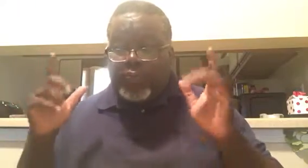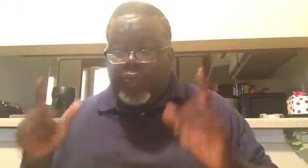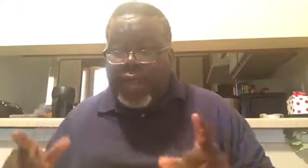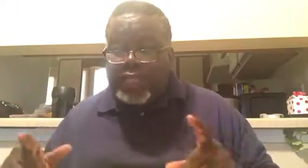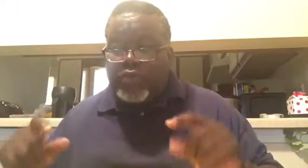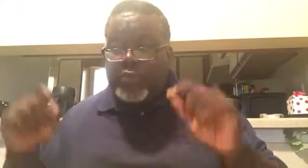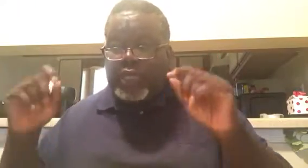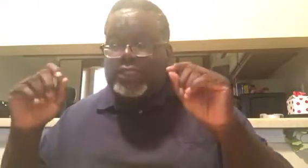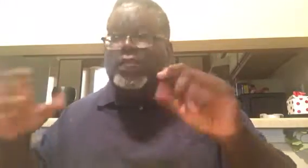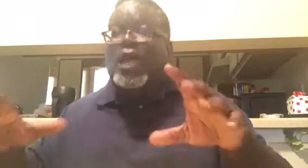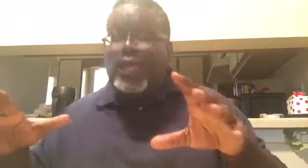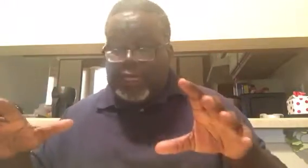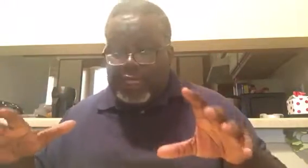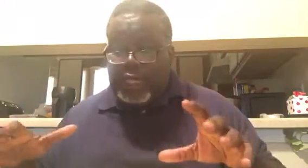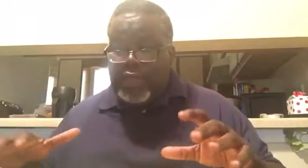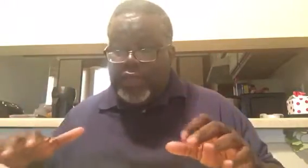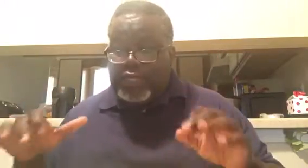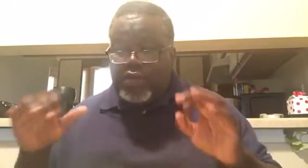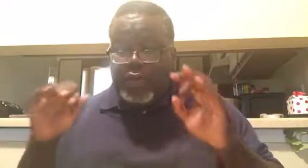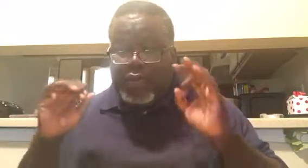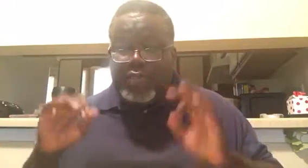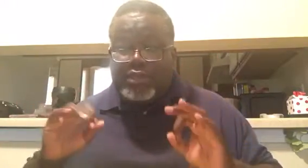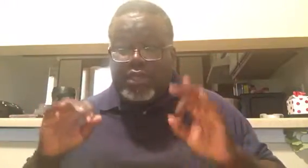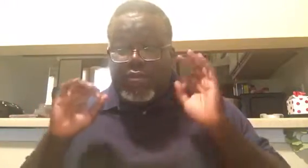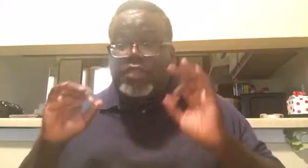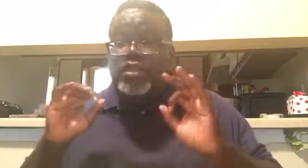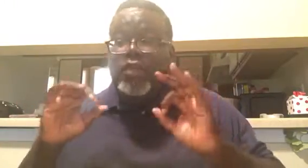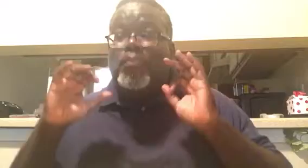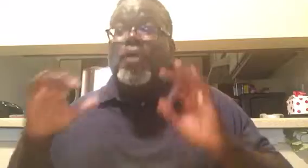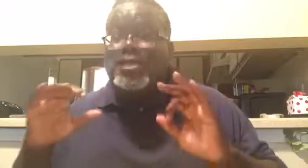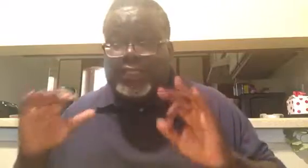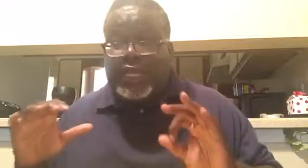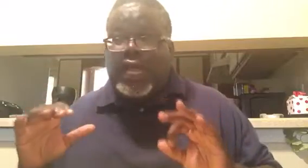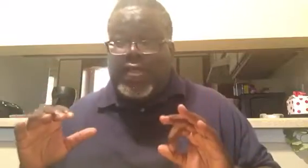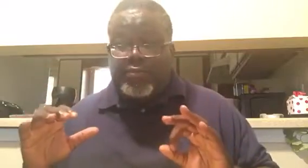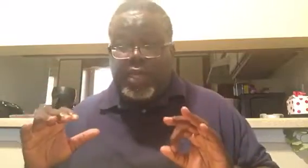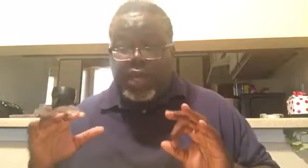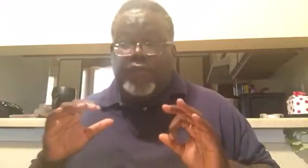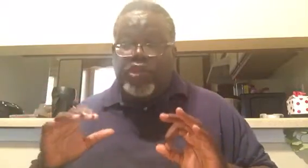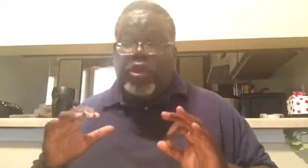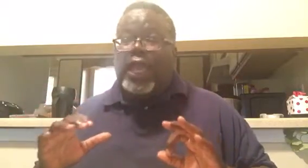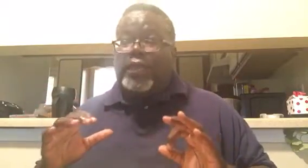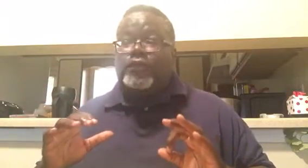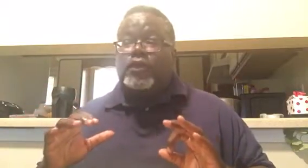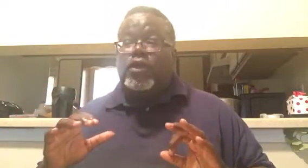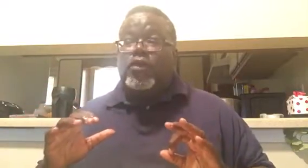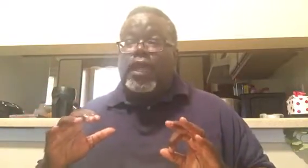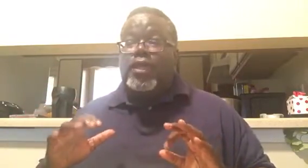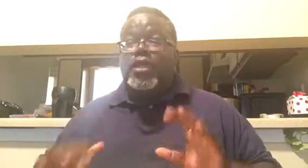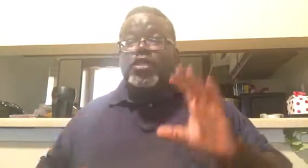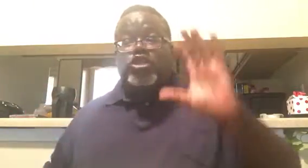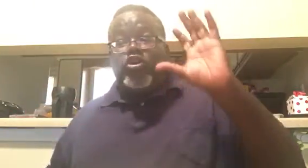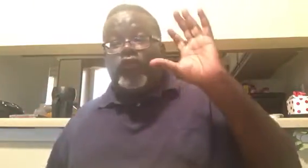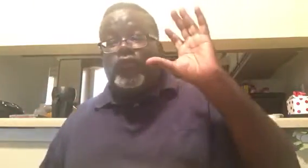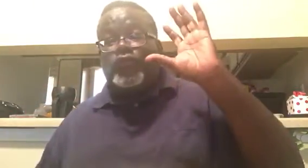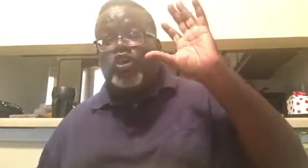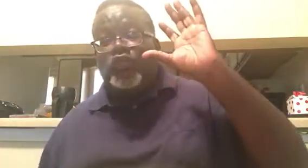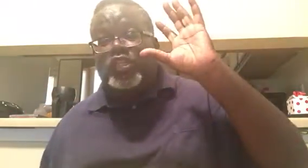surprise will be a sign that you have entered into the best time of your life. Okay. So, so the